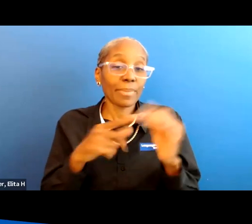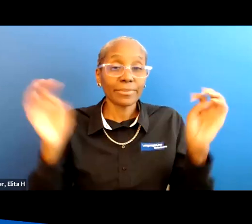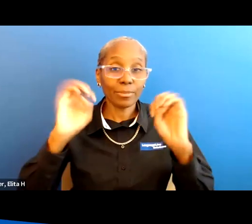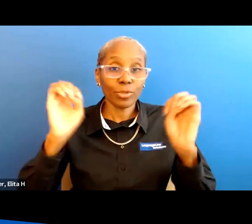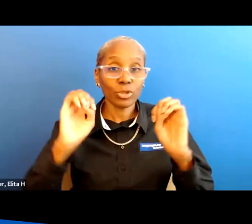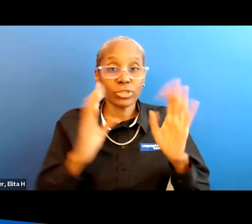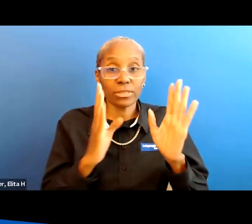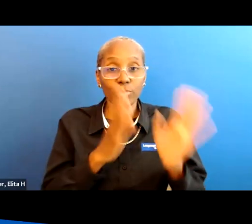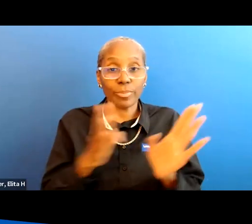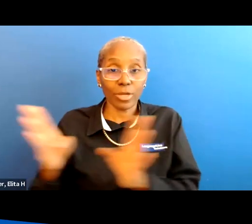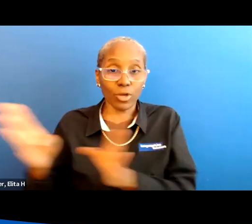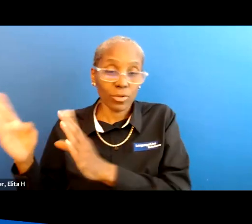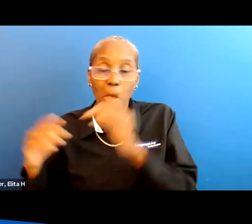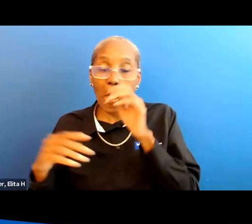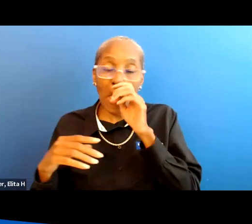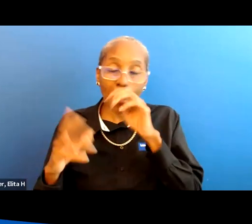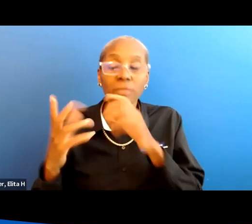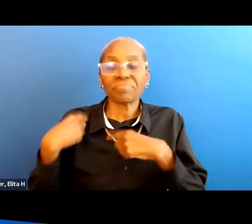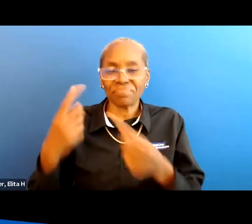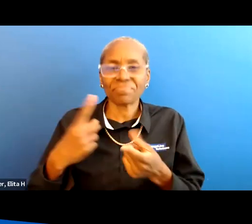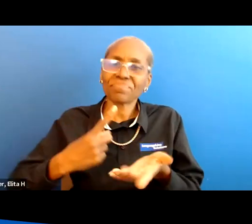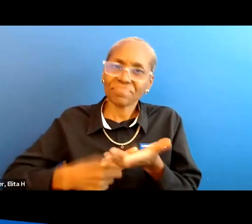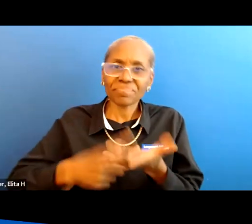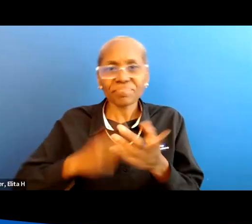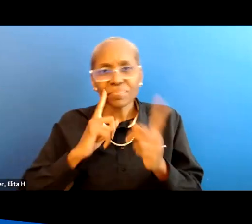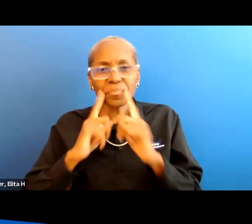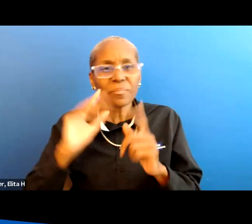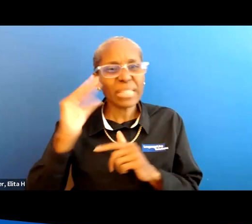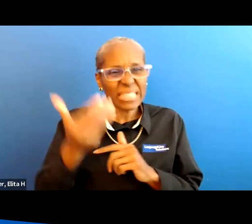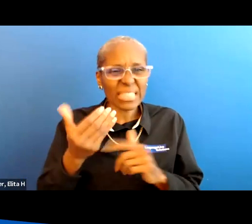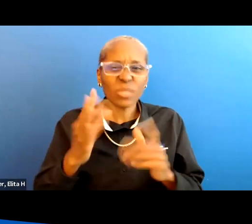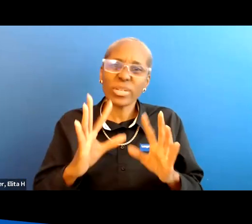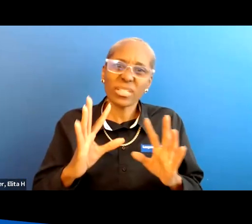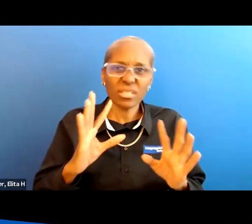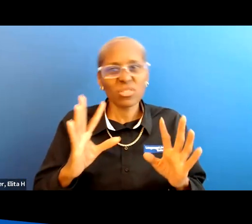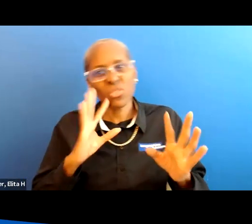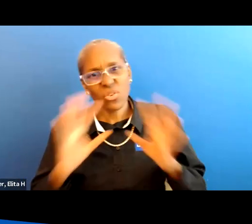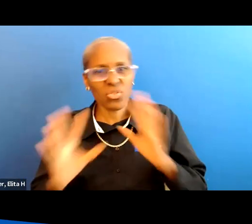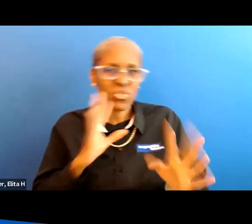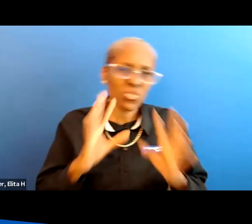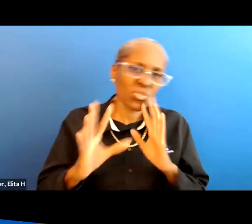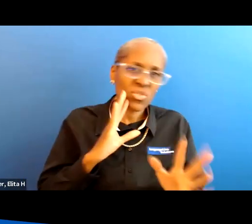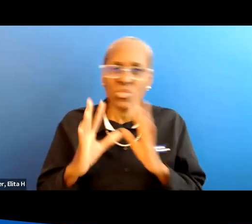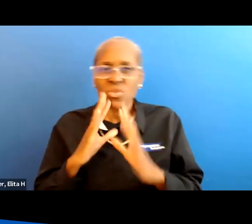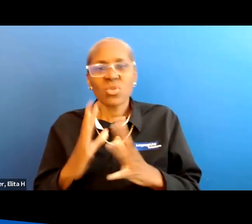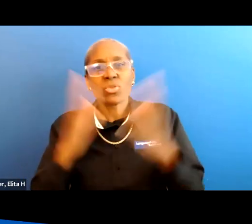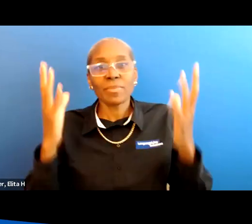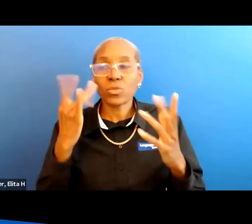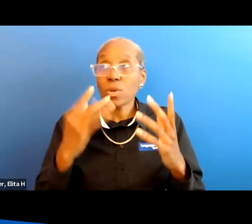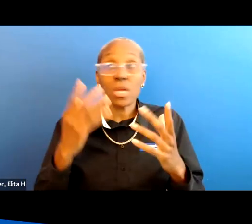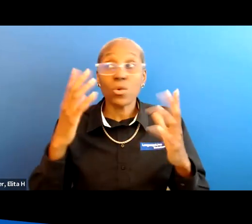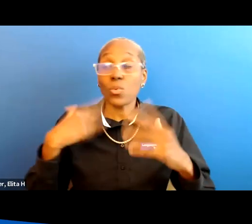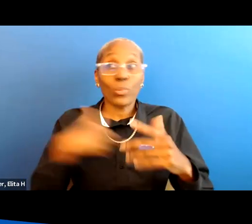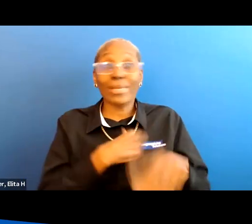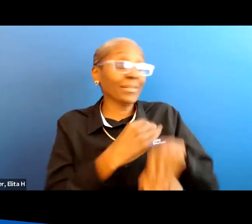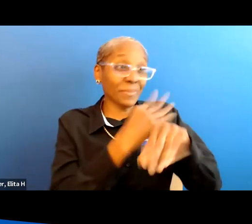preparedness and we've been talking about this it seems to me like we talk about it all the time because it seems like every time we're